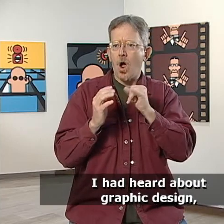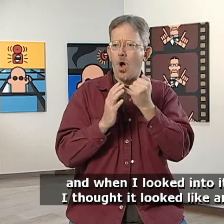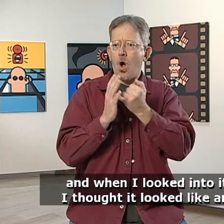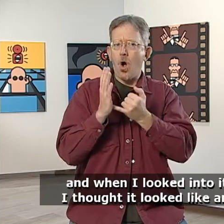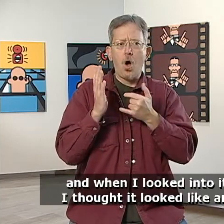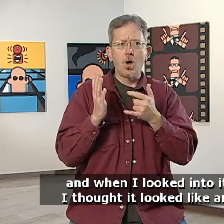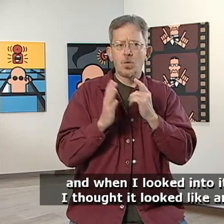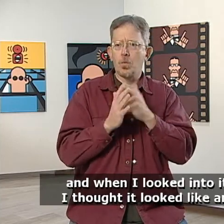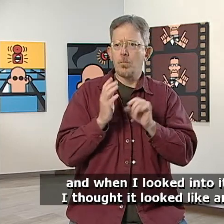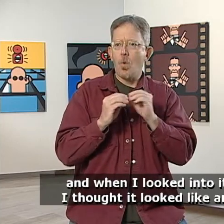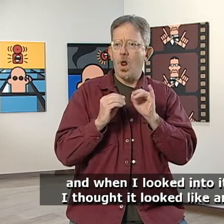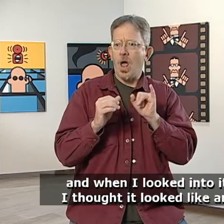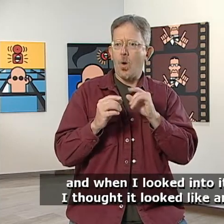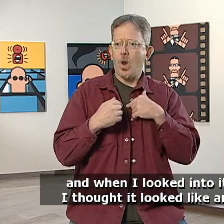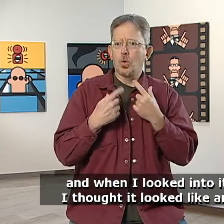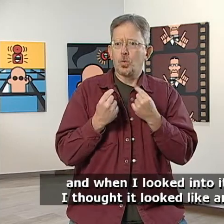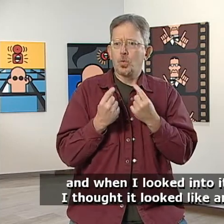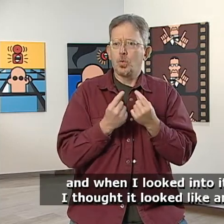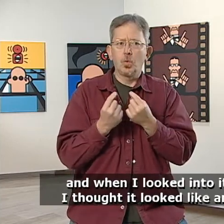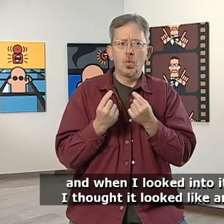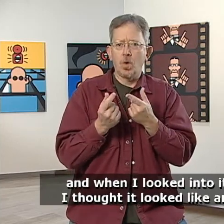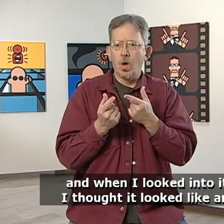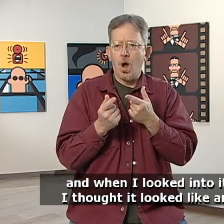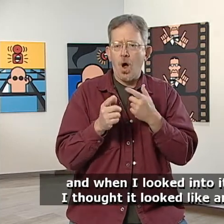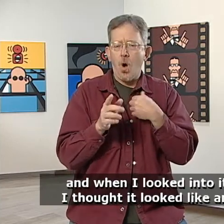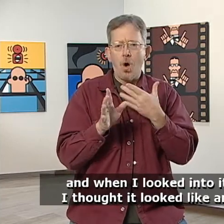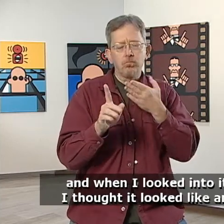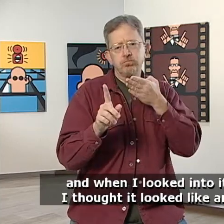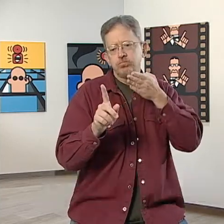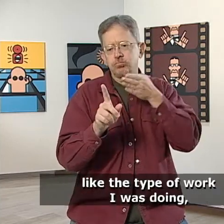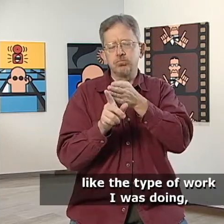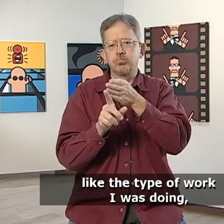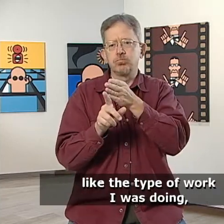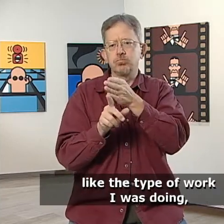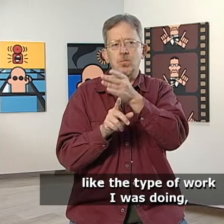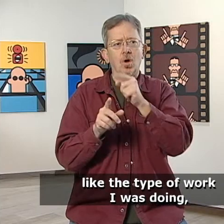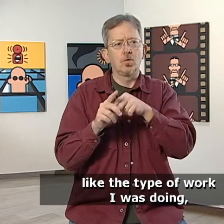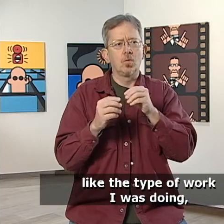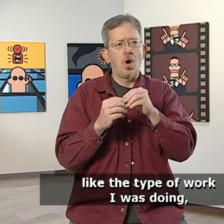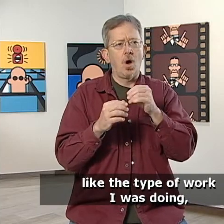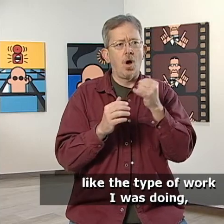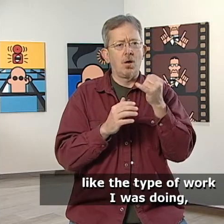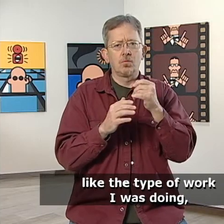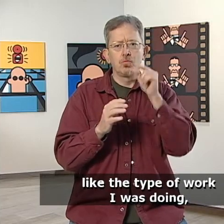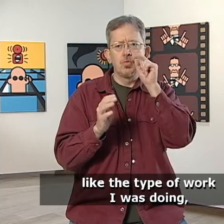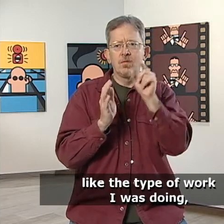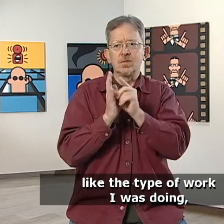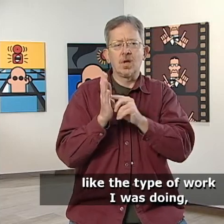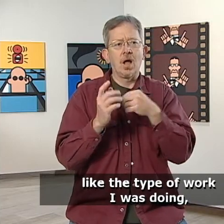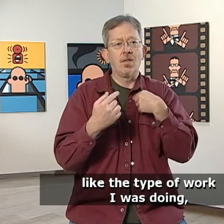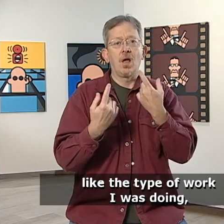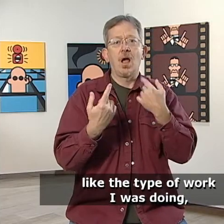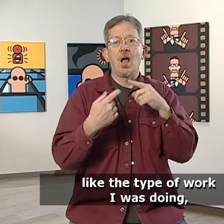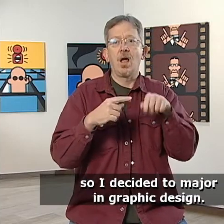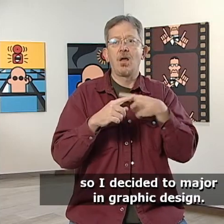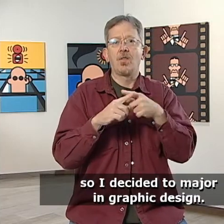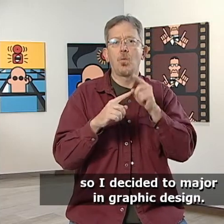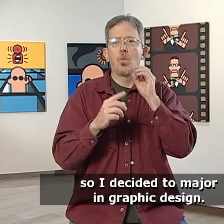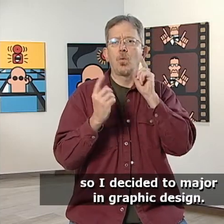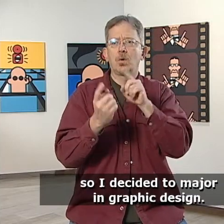design and when I looked into it, I thought it looked like art, like the type of work I was doing. So